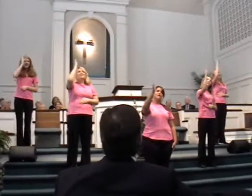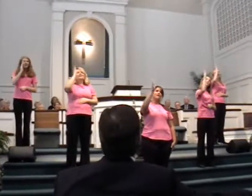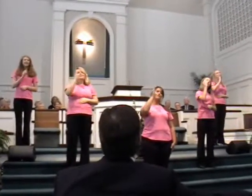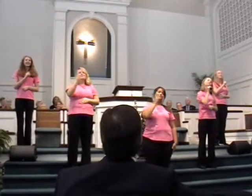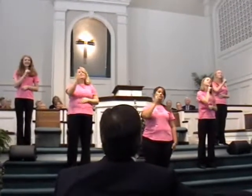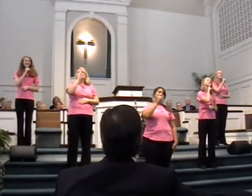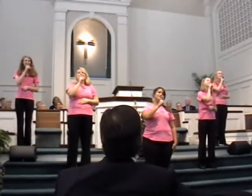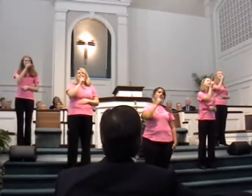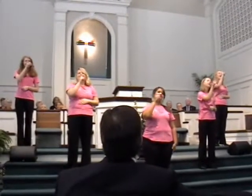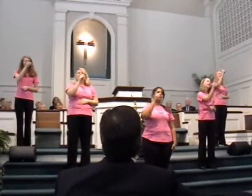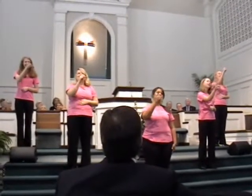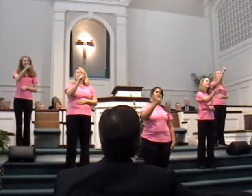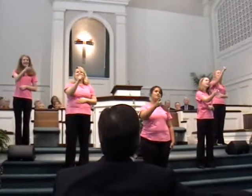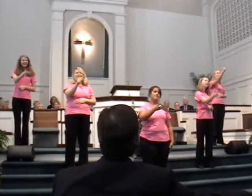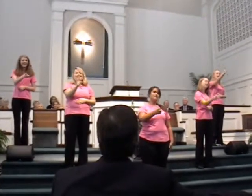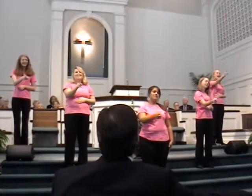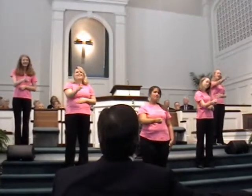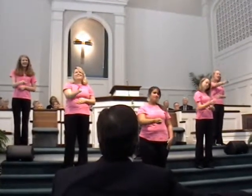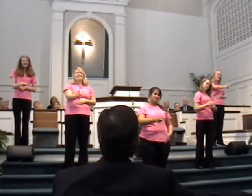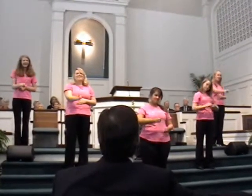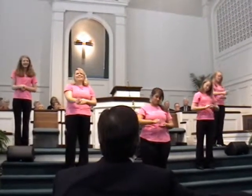there is a God